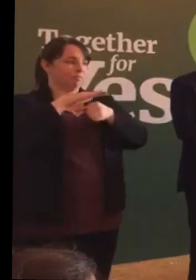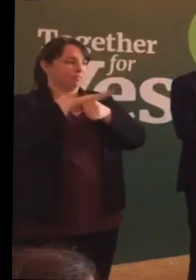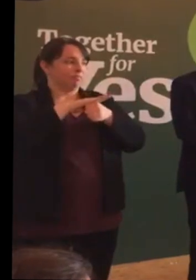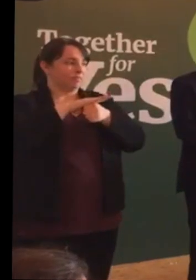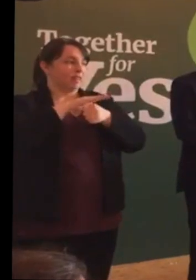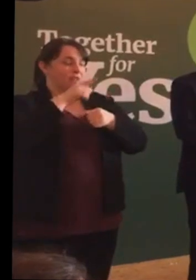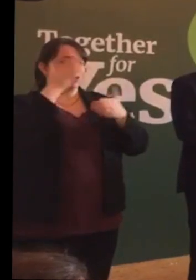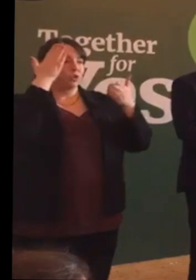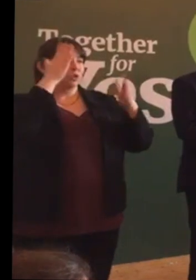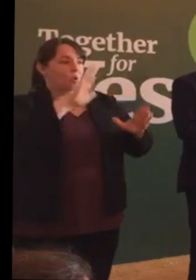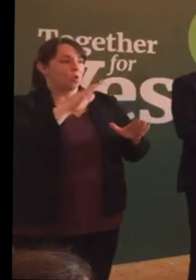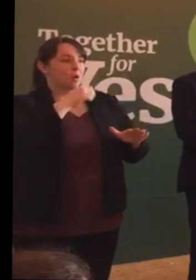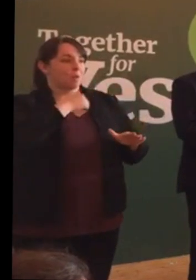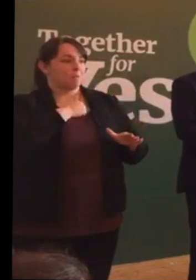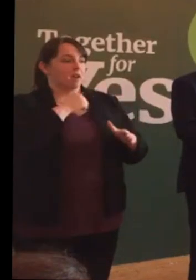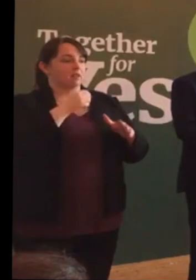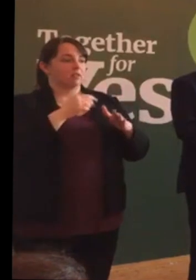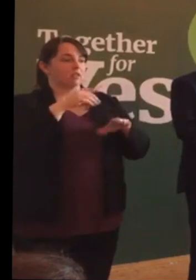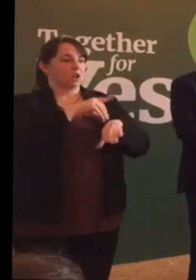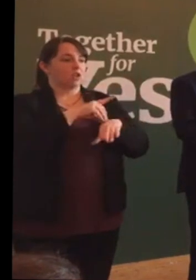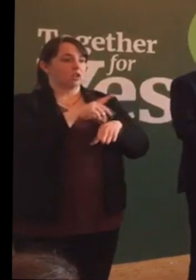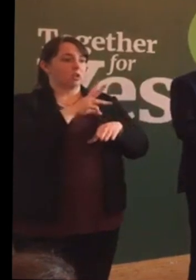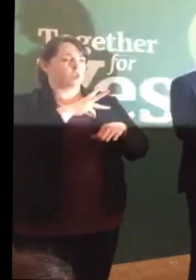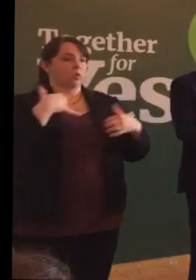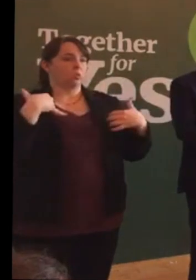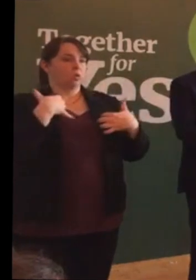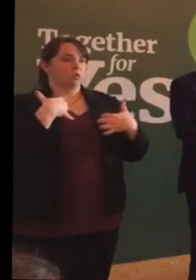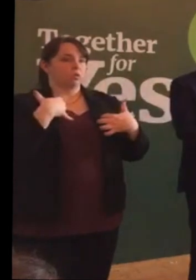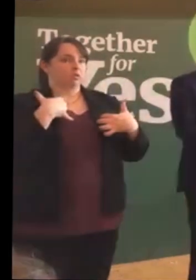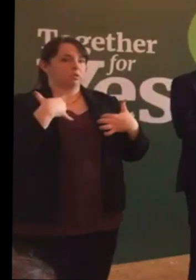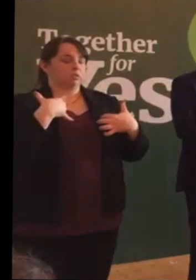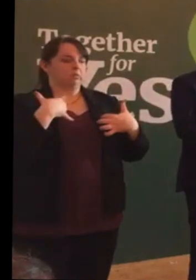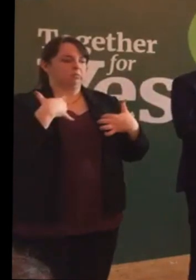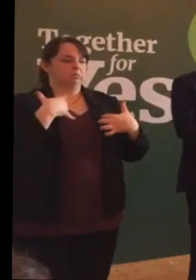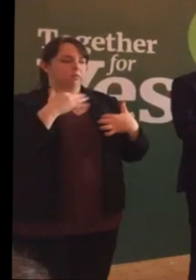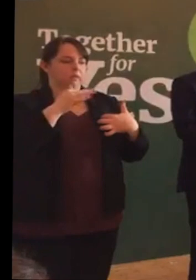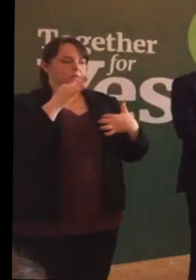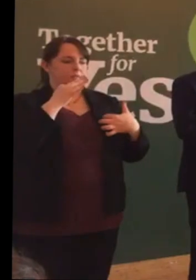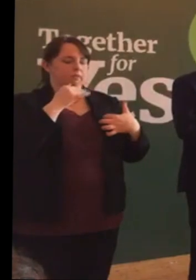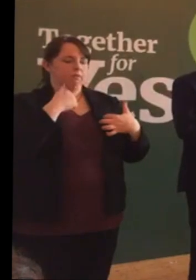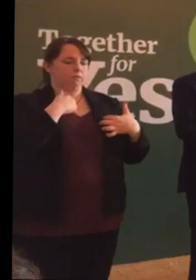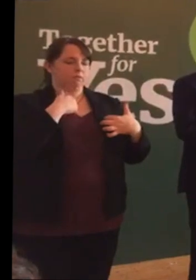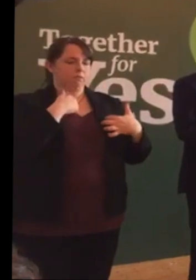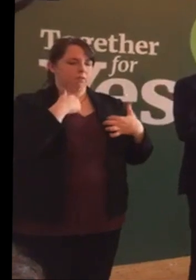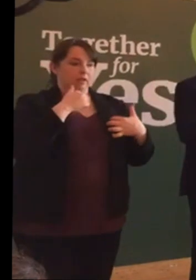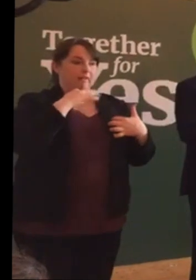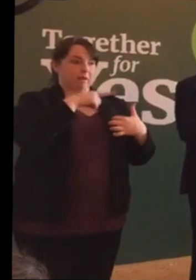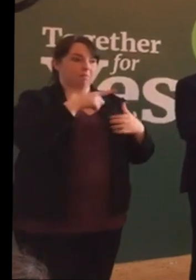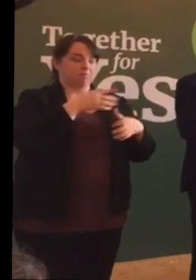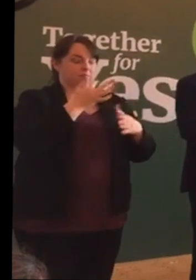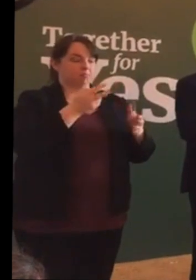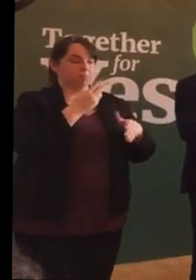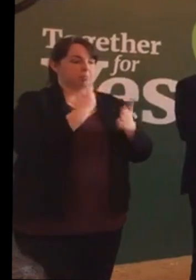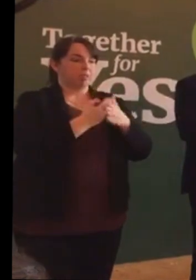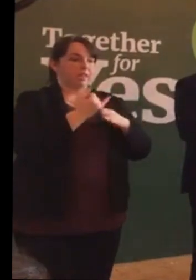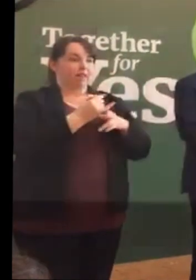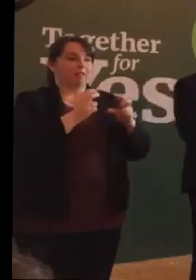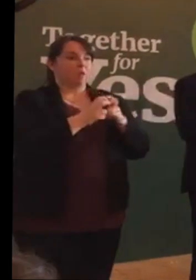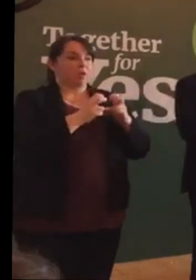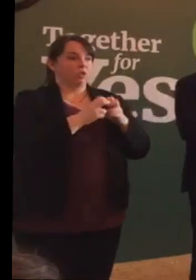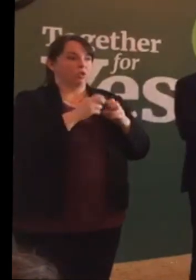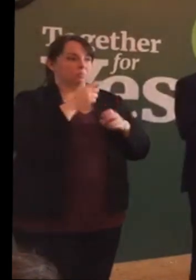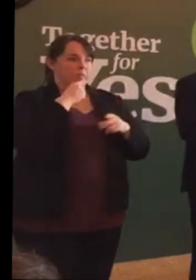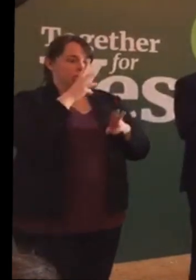that our consultant was concerned that they would be ratted out for helping somebody to avail the termination of pregnancy